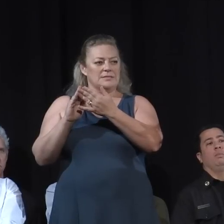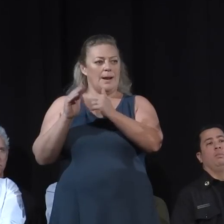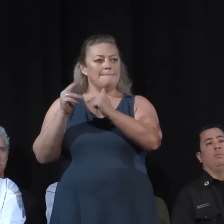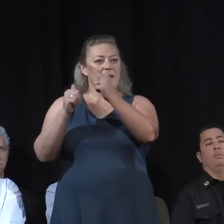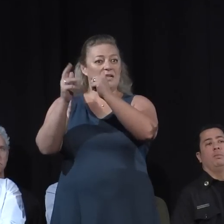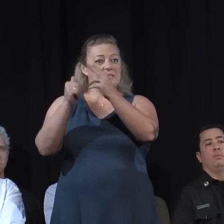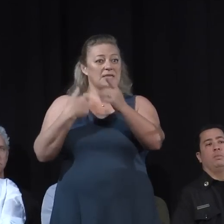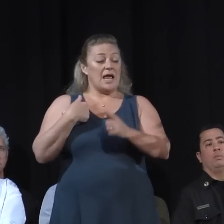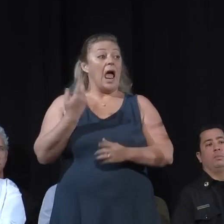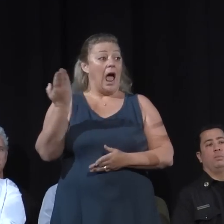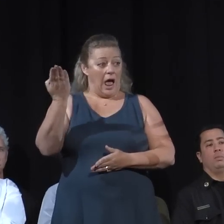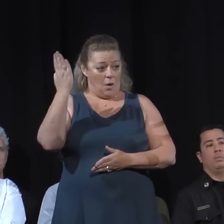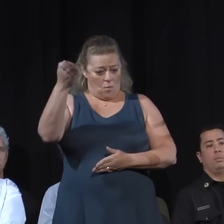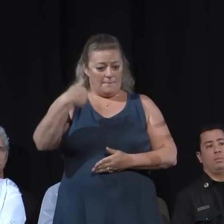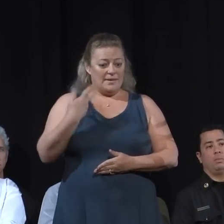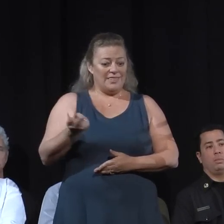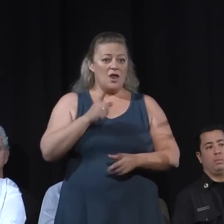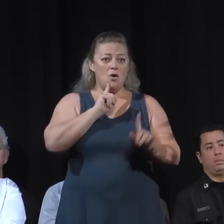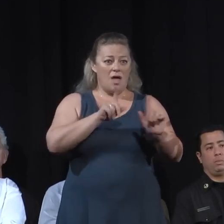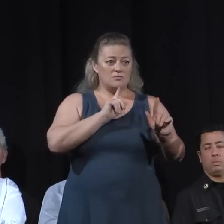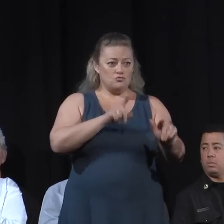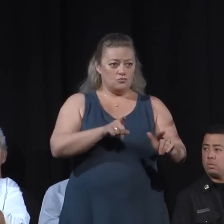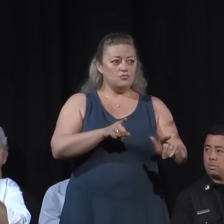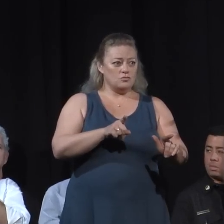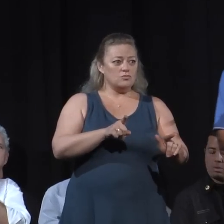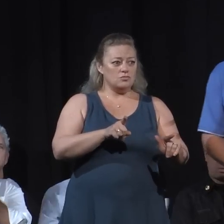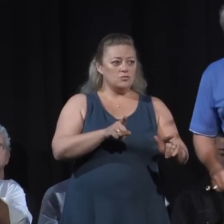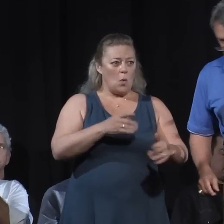us questions, and I'll be there also. So, thank you.